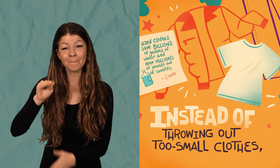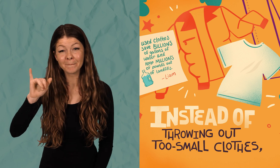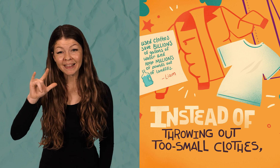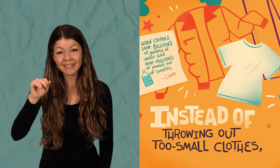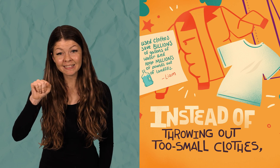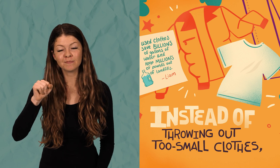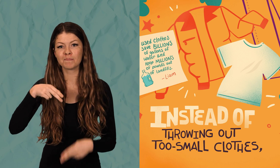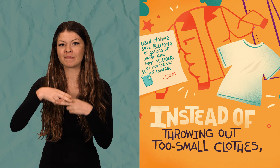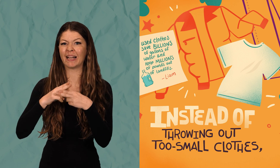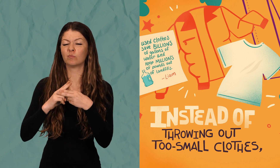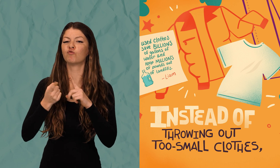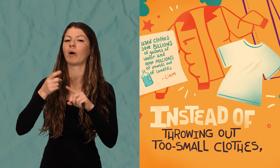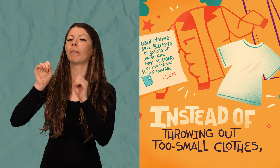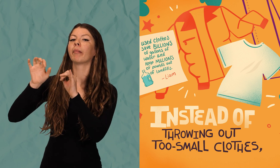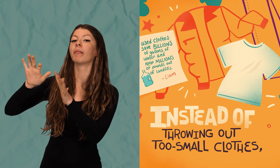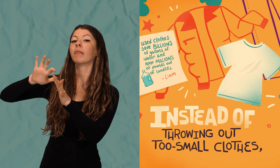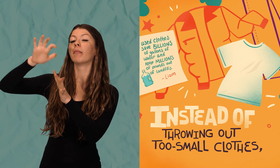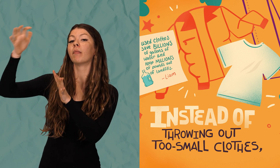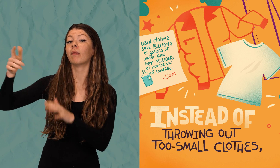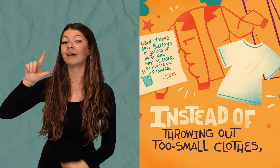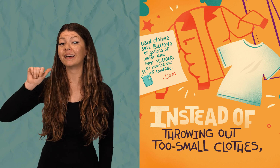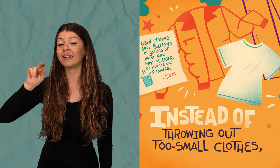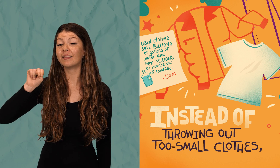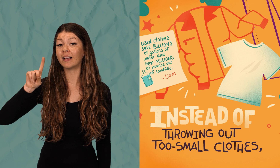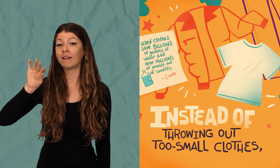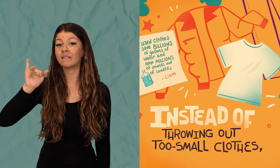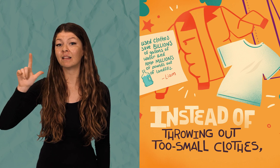out of landfills. Liam.